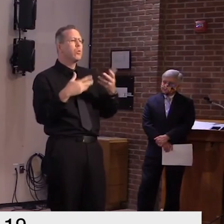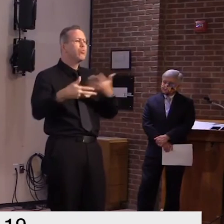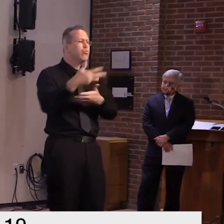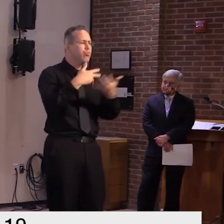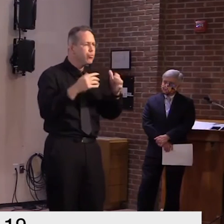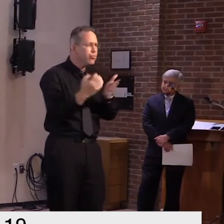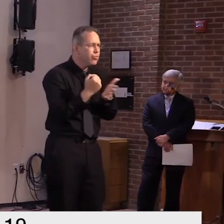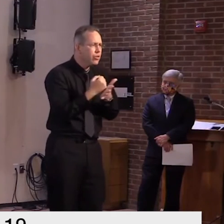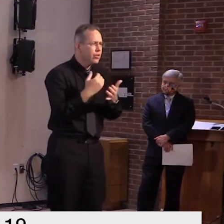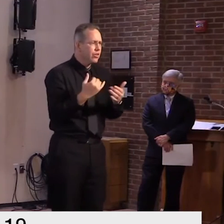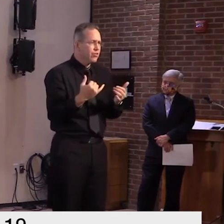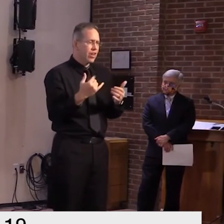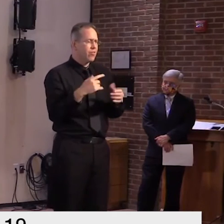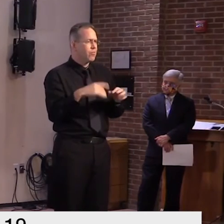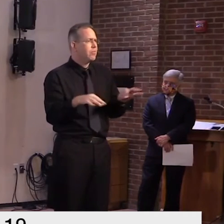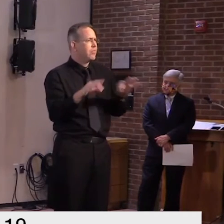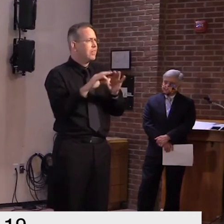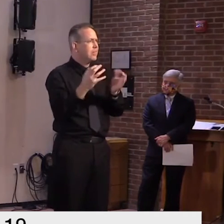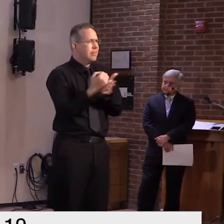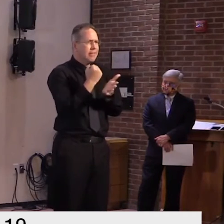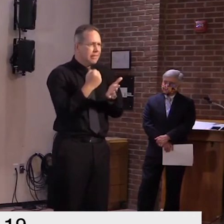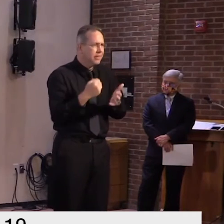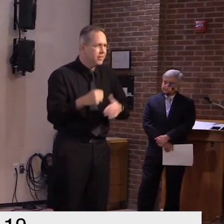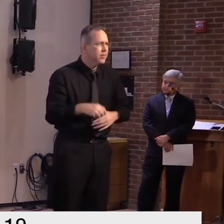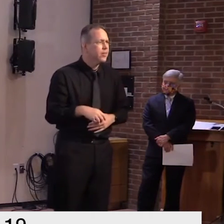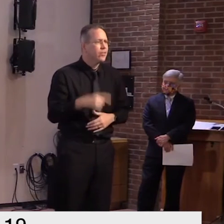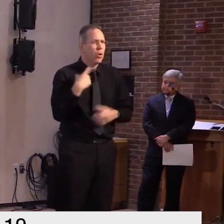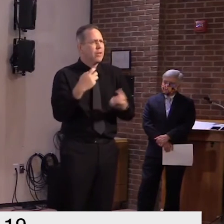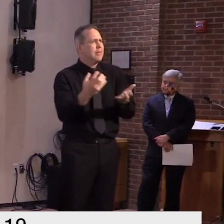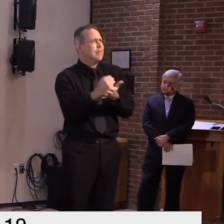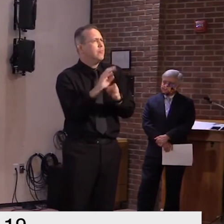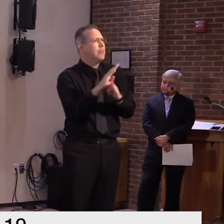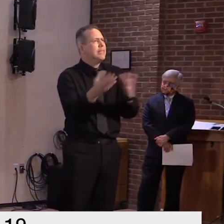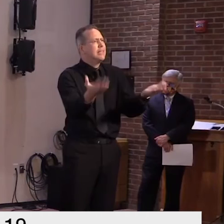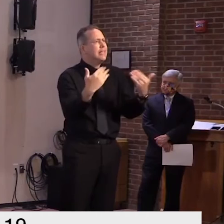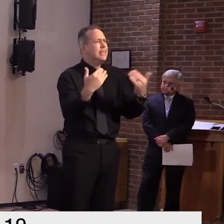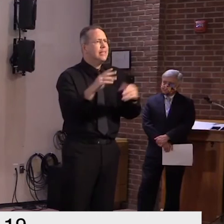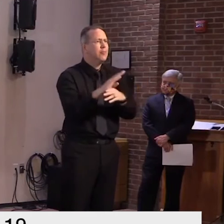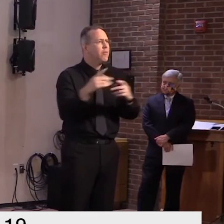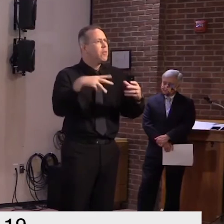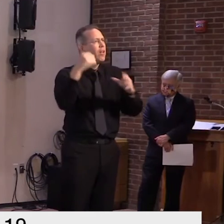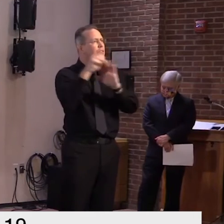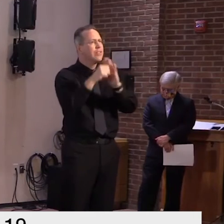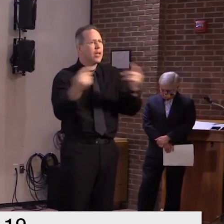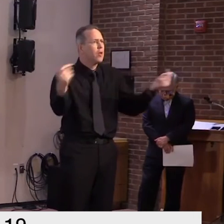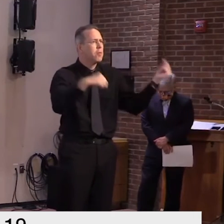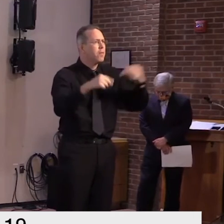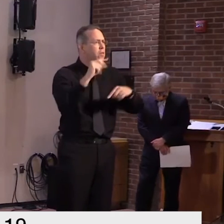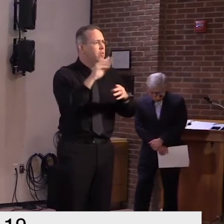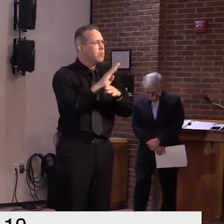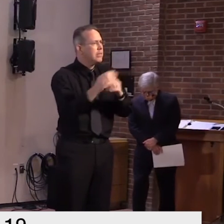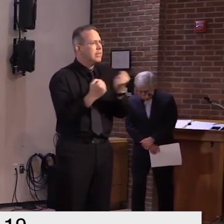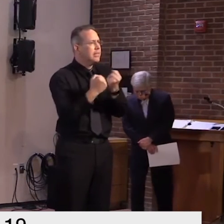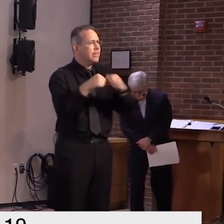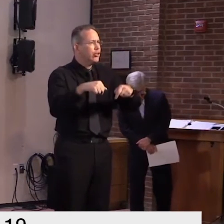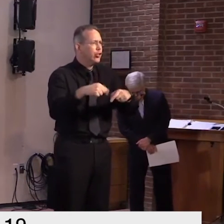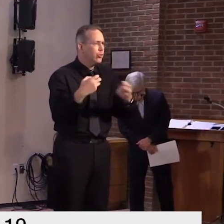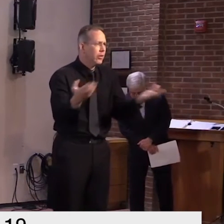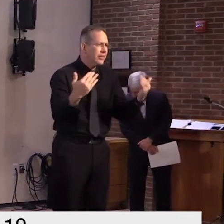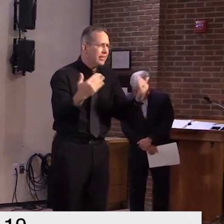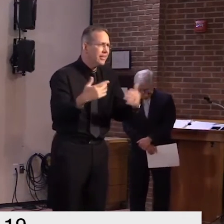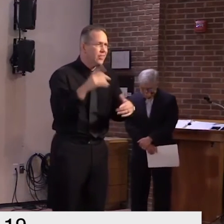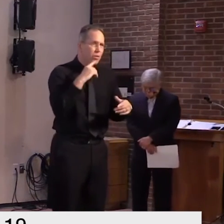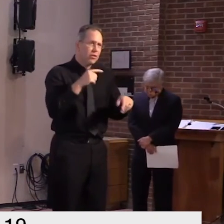essential uh where we're you know we can see light at the end of the tunnel we can see where we're going to be able to have more people